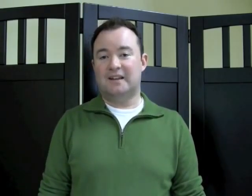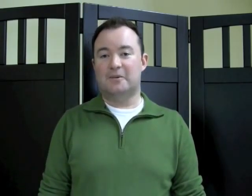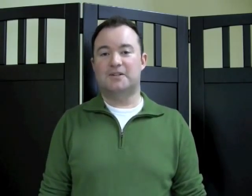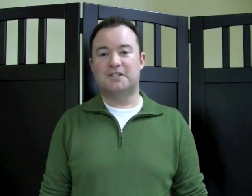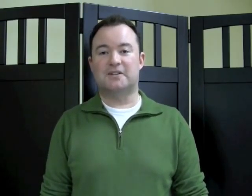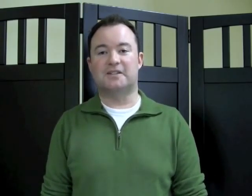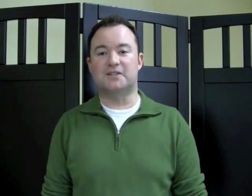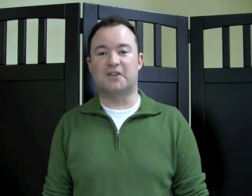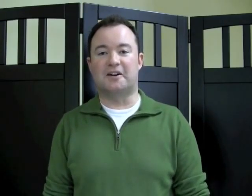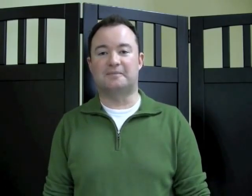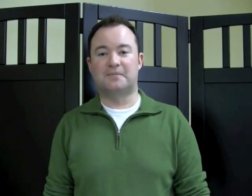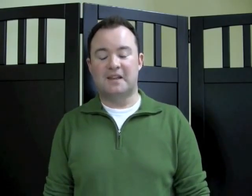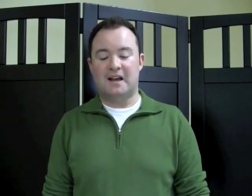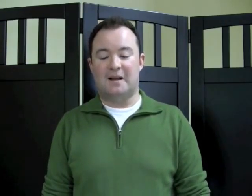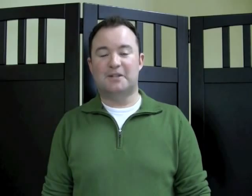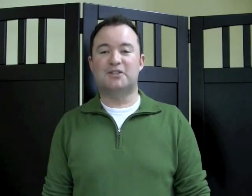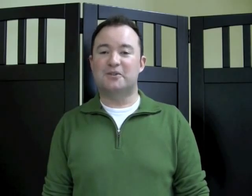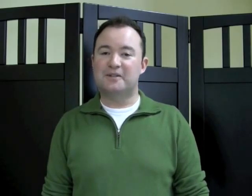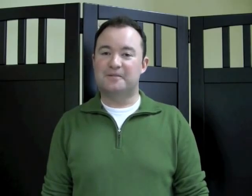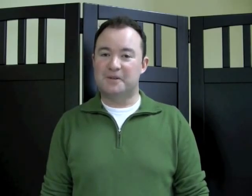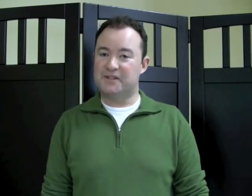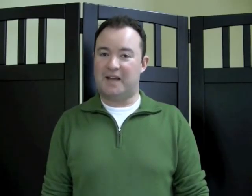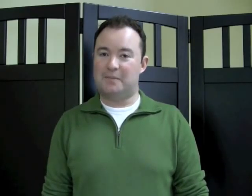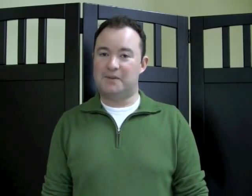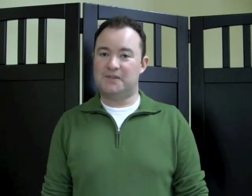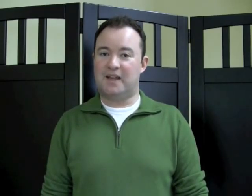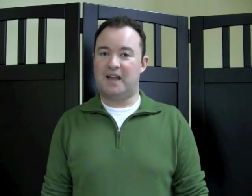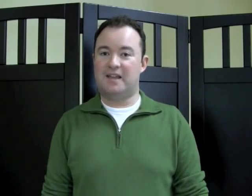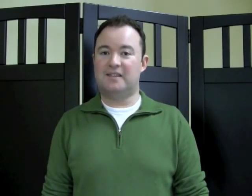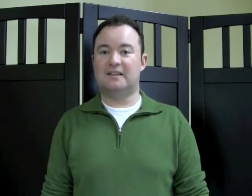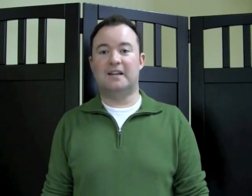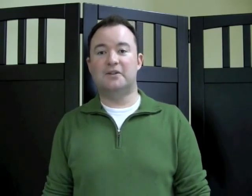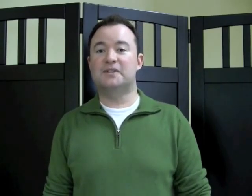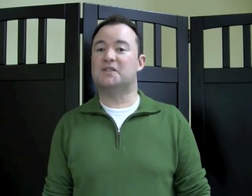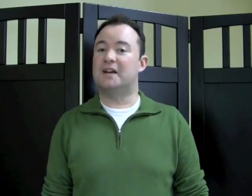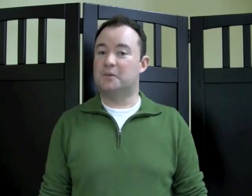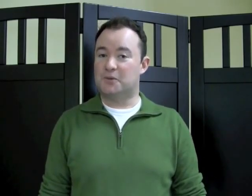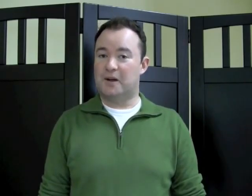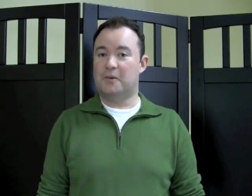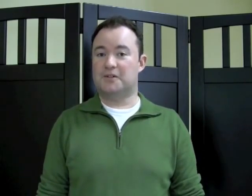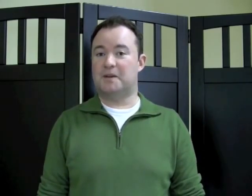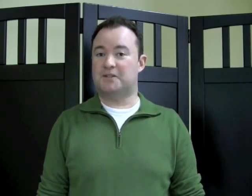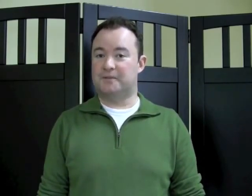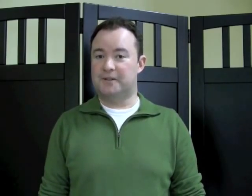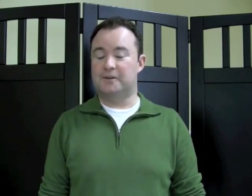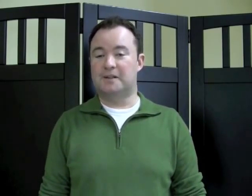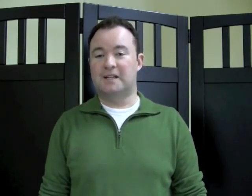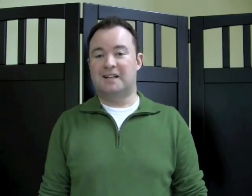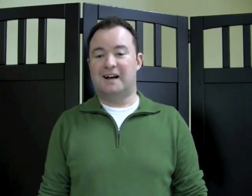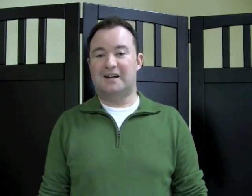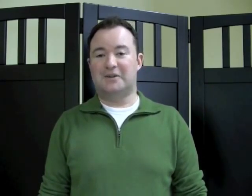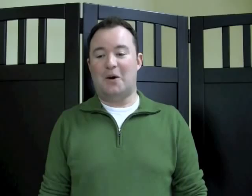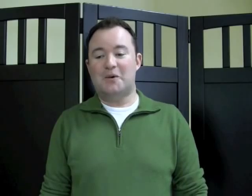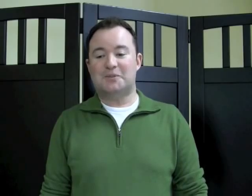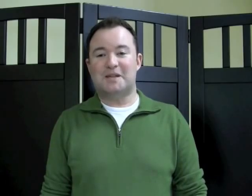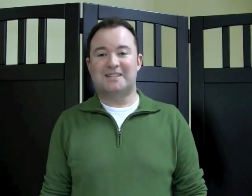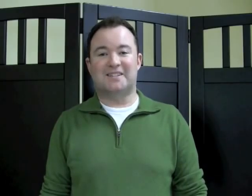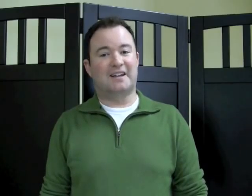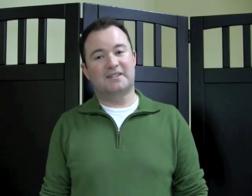language into this song. I'm going to show you a few examples and then let you decide which way works best for you. You always pick a sign